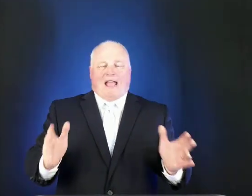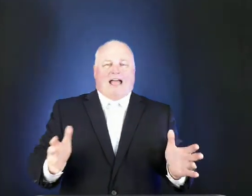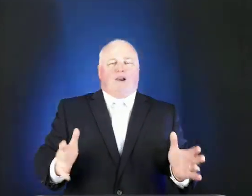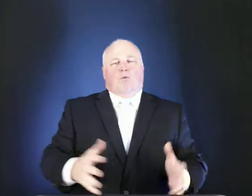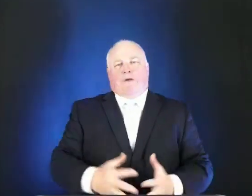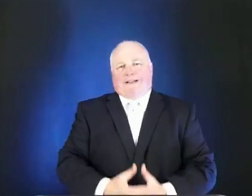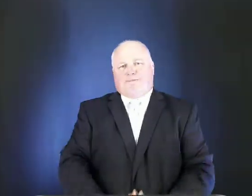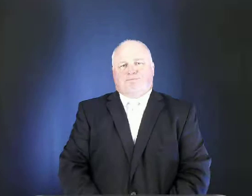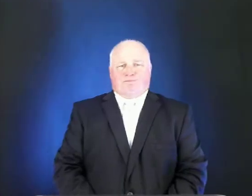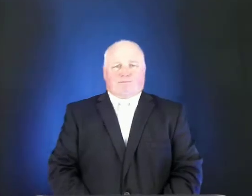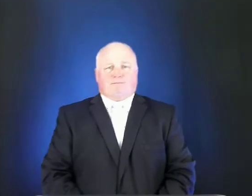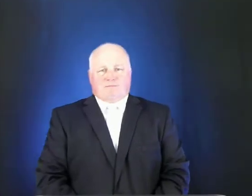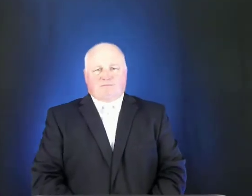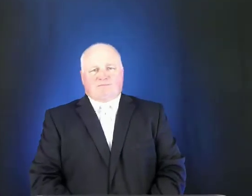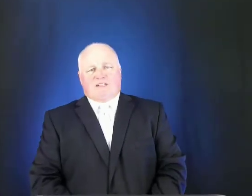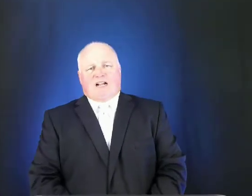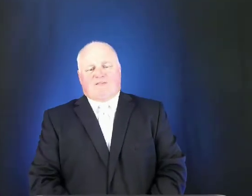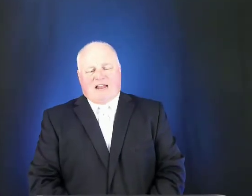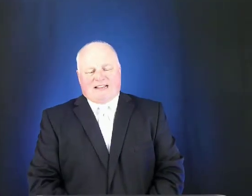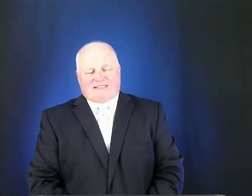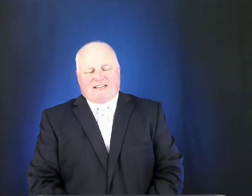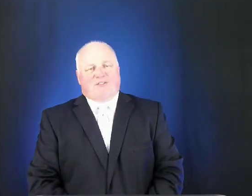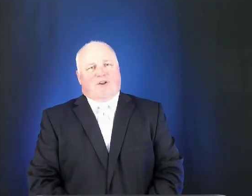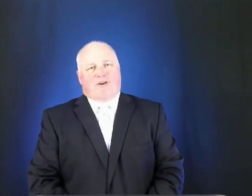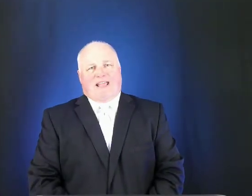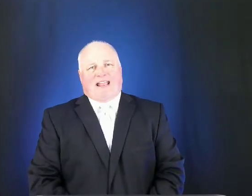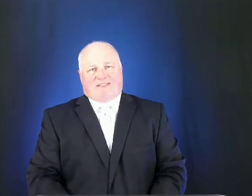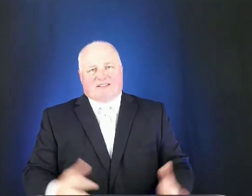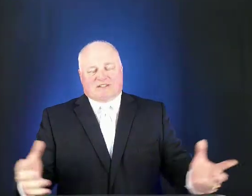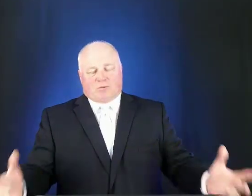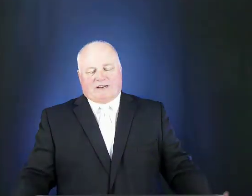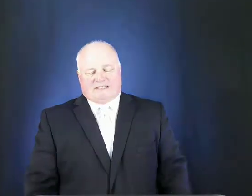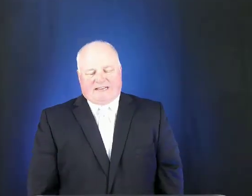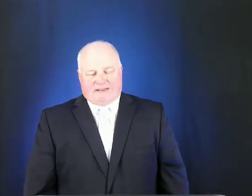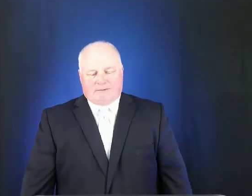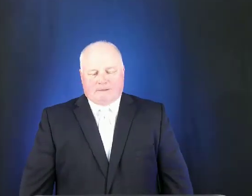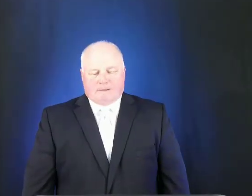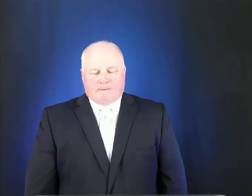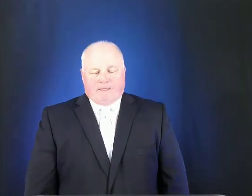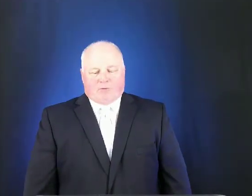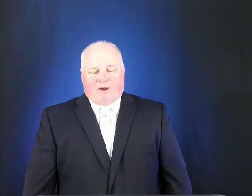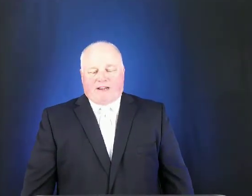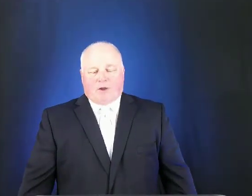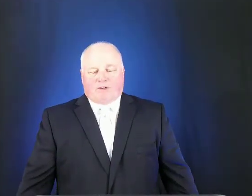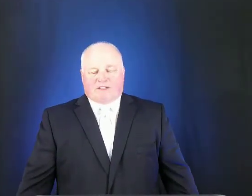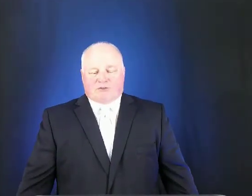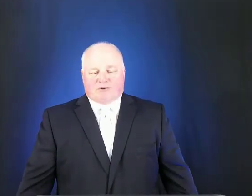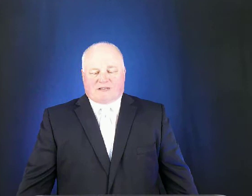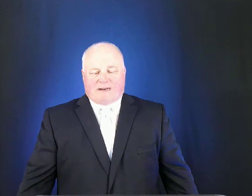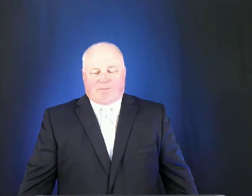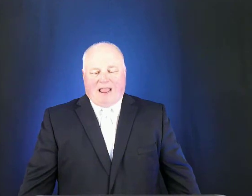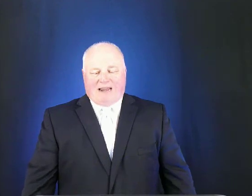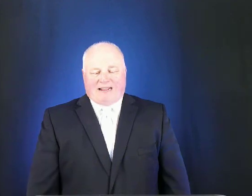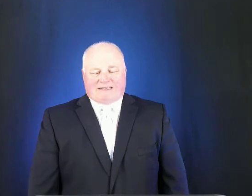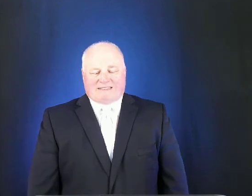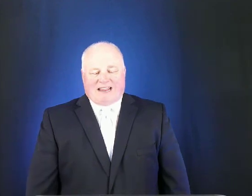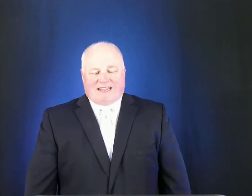Halloween of 1938 this is what it said radio listeners in panic taking